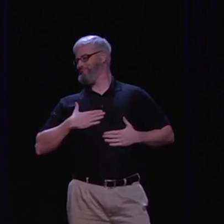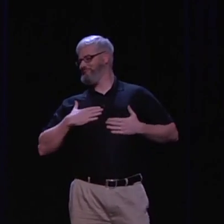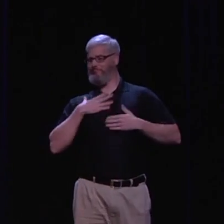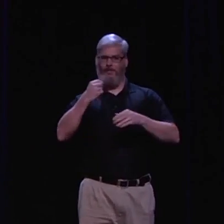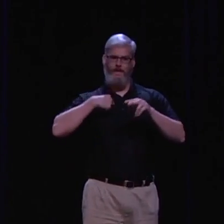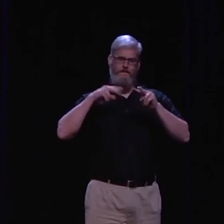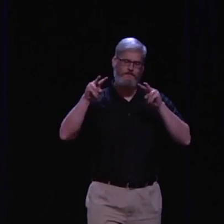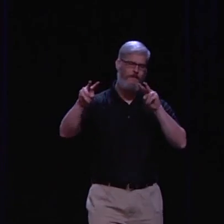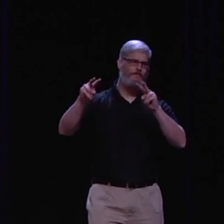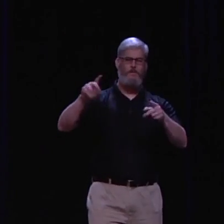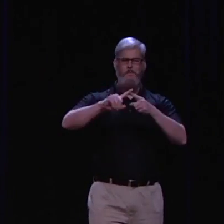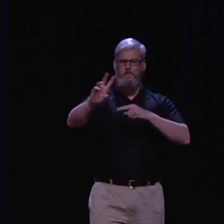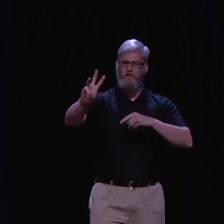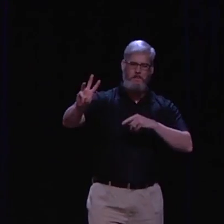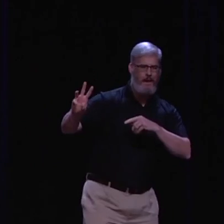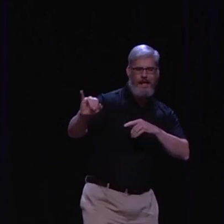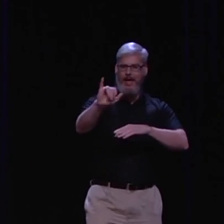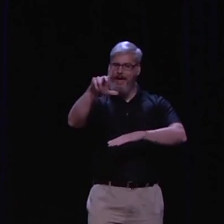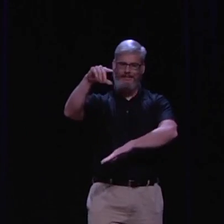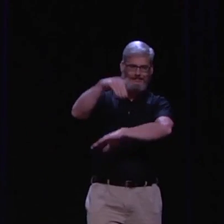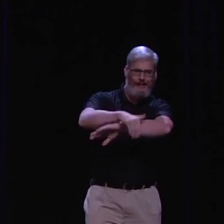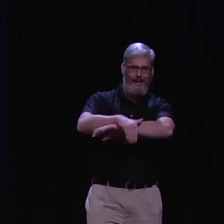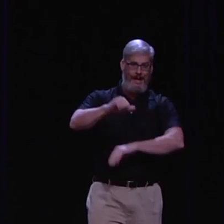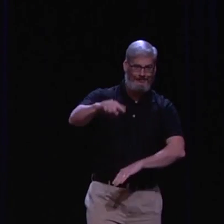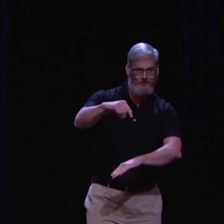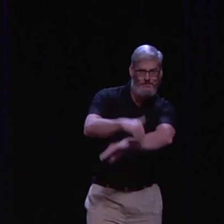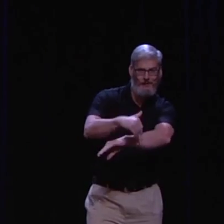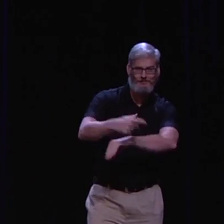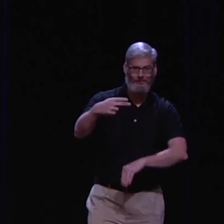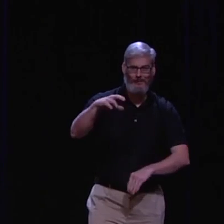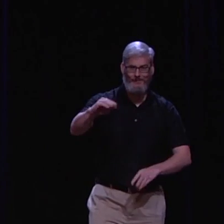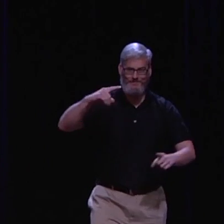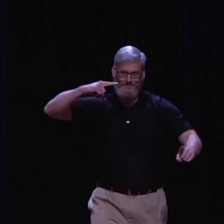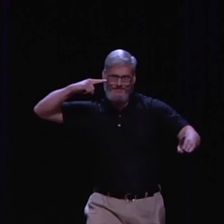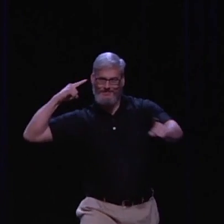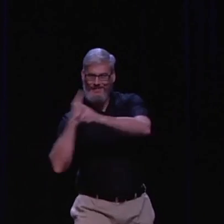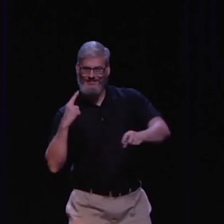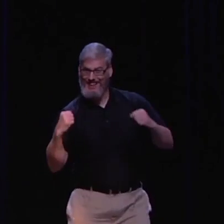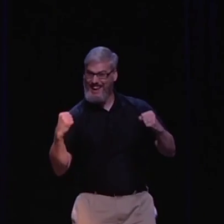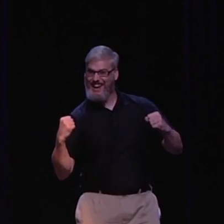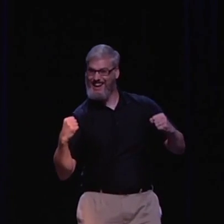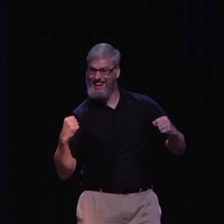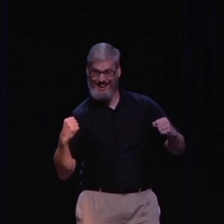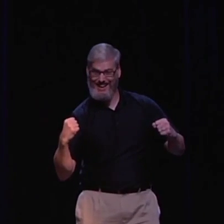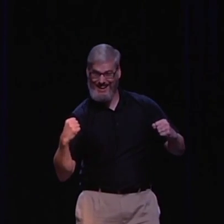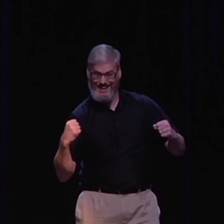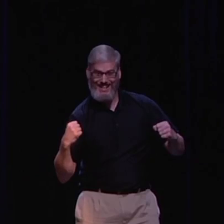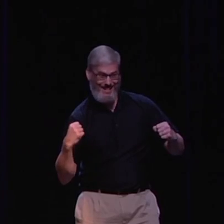put a name to the face and meet everybody here in person. And I'm really looking forward to a wild night tonight at Skepta